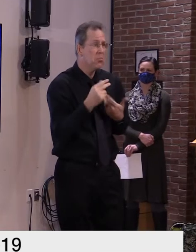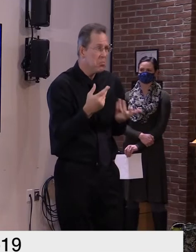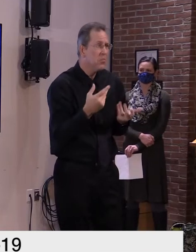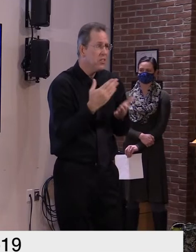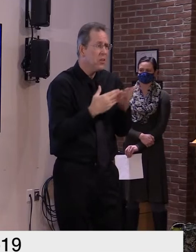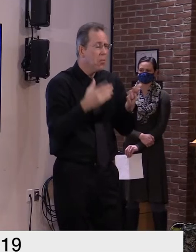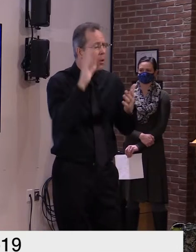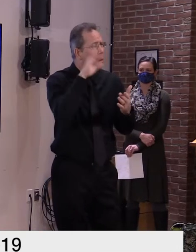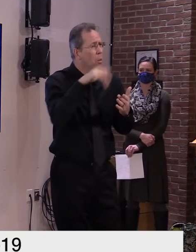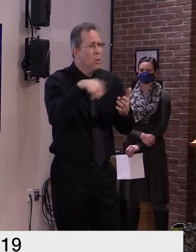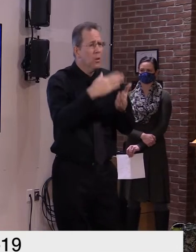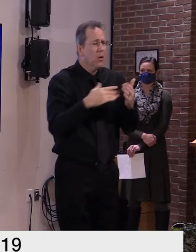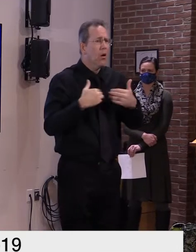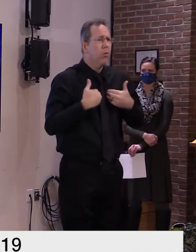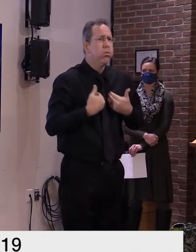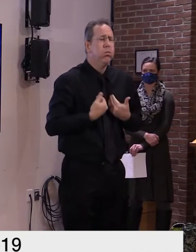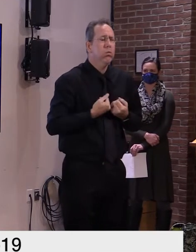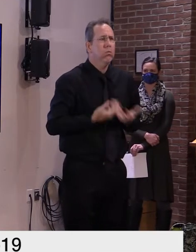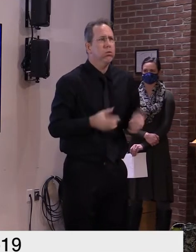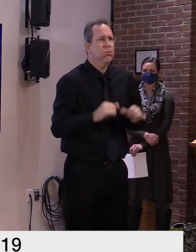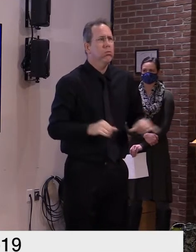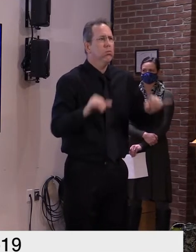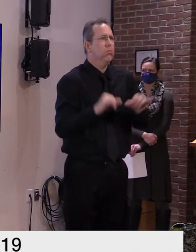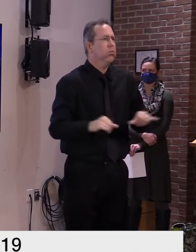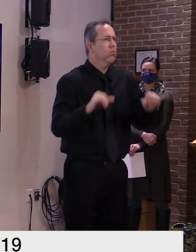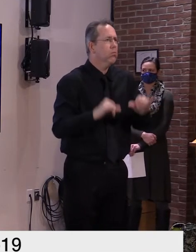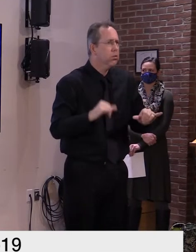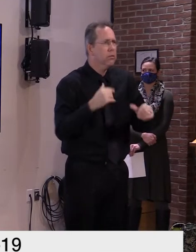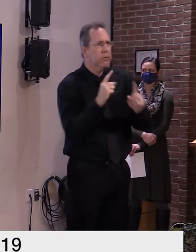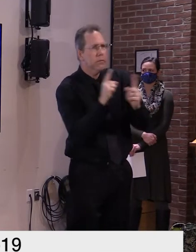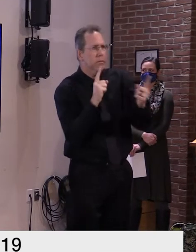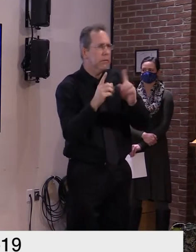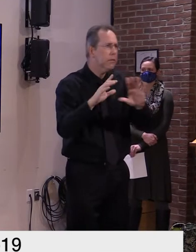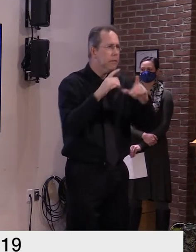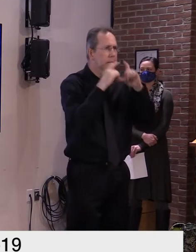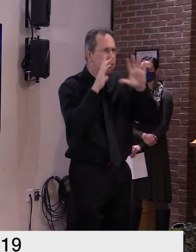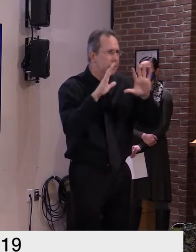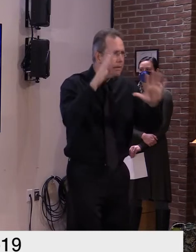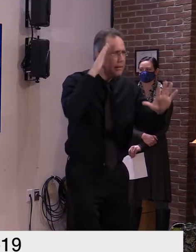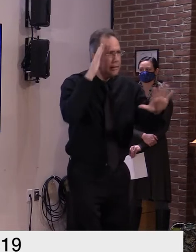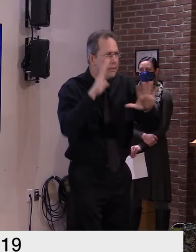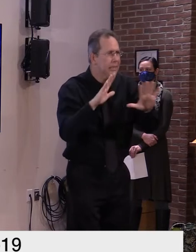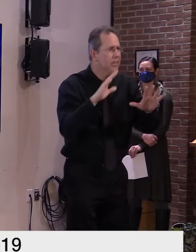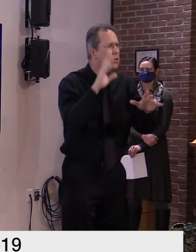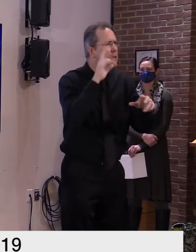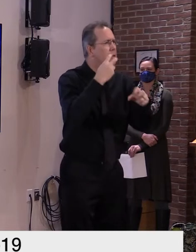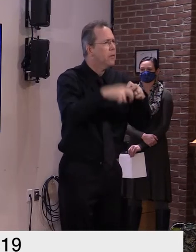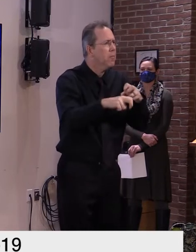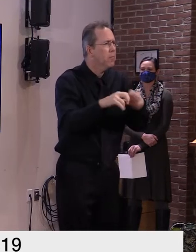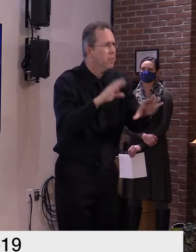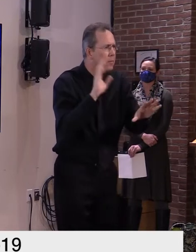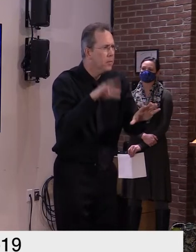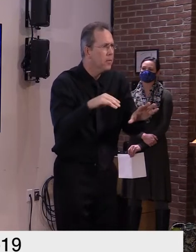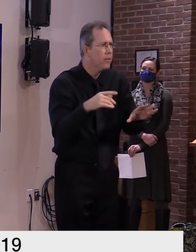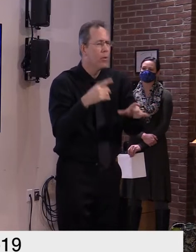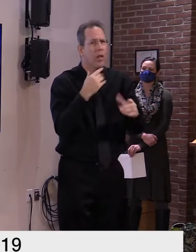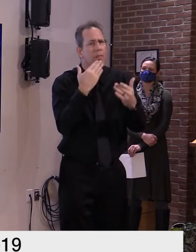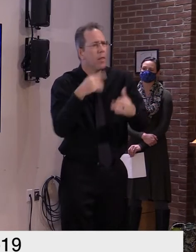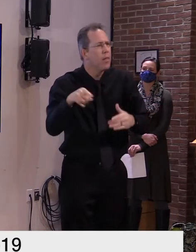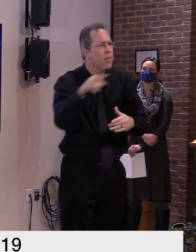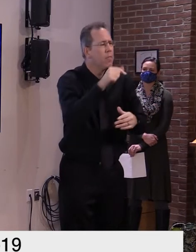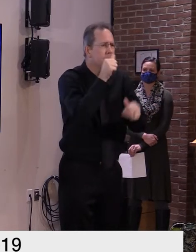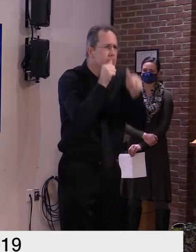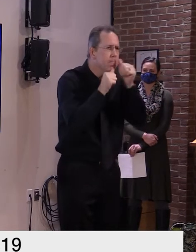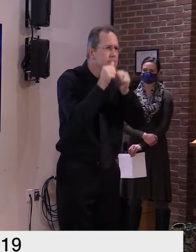despite that most continue to do outstanding work and i'd like to publicly thank them for their commitment and efforts to ensure that cte students